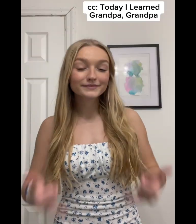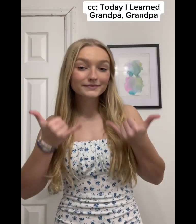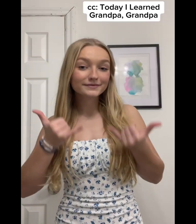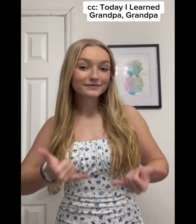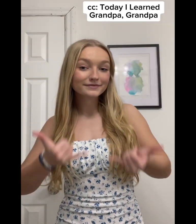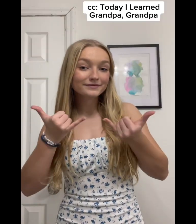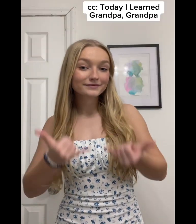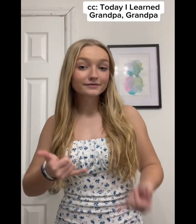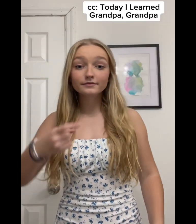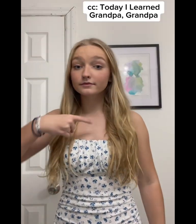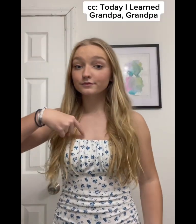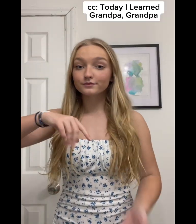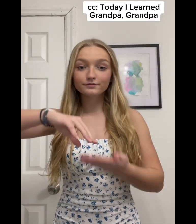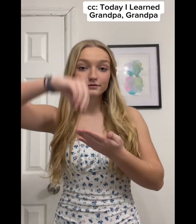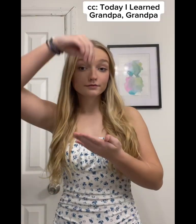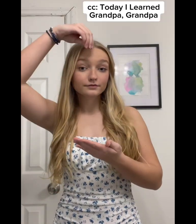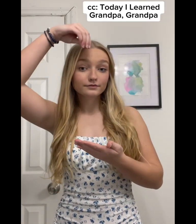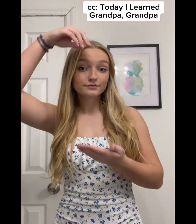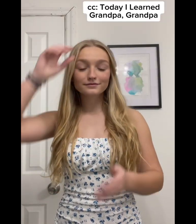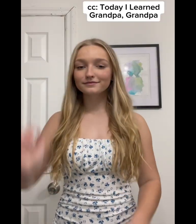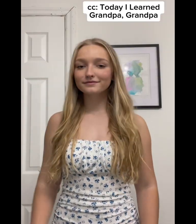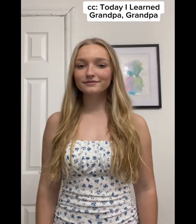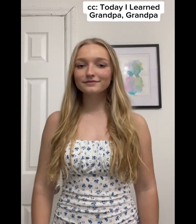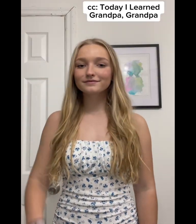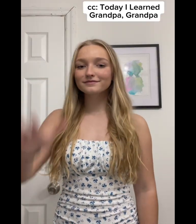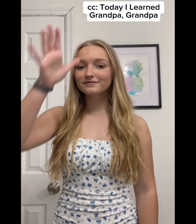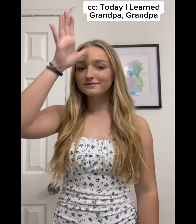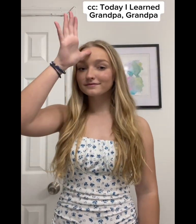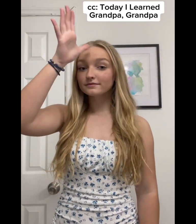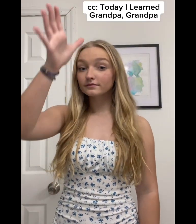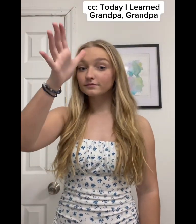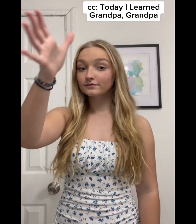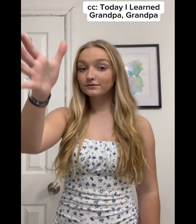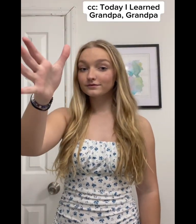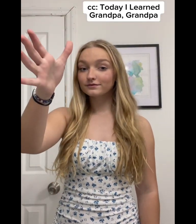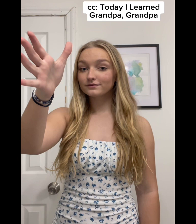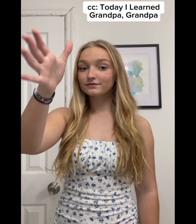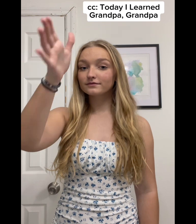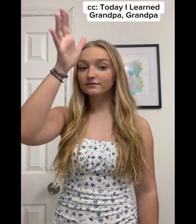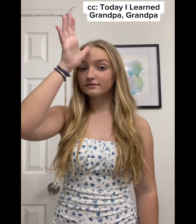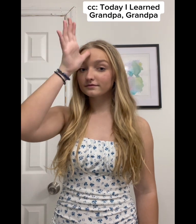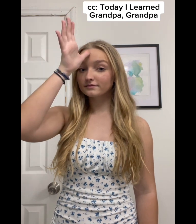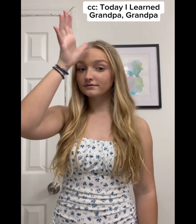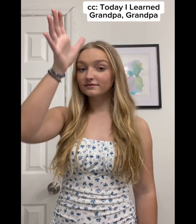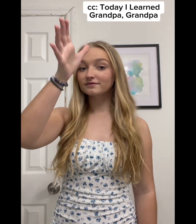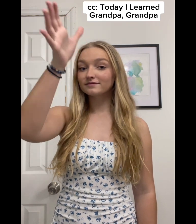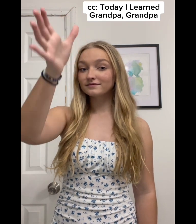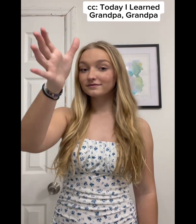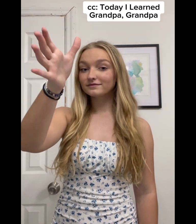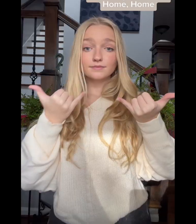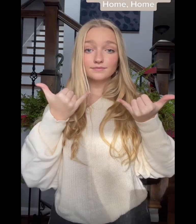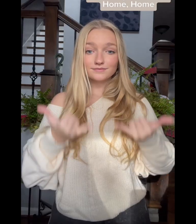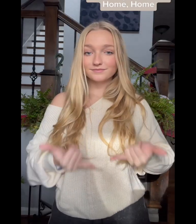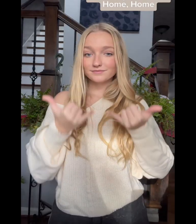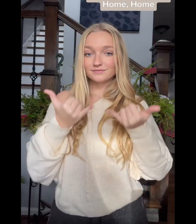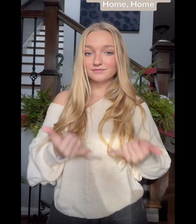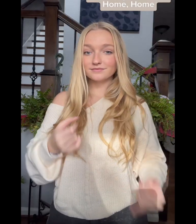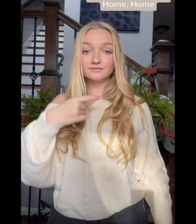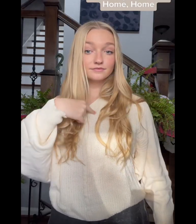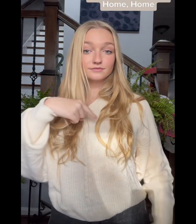I learned Grandpa Grandpa Today I